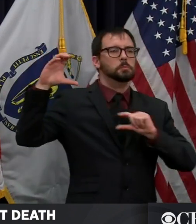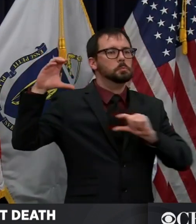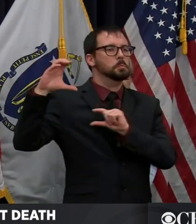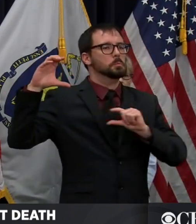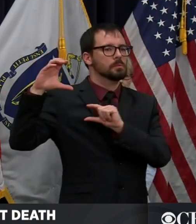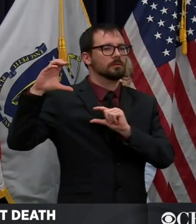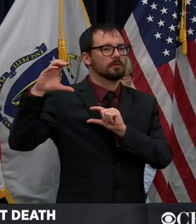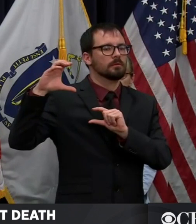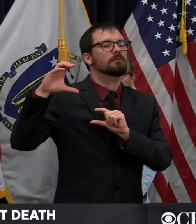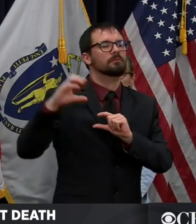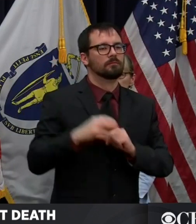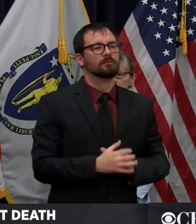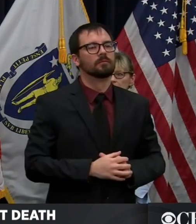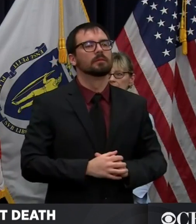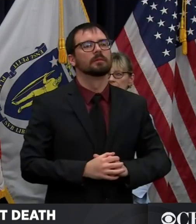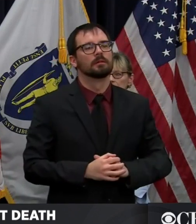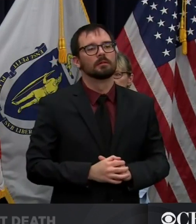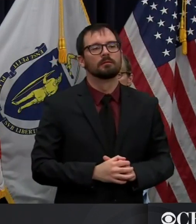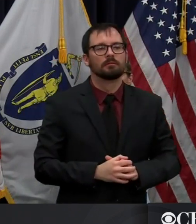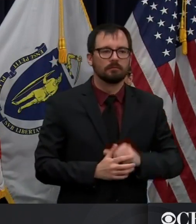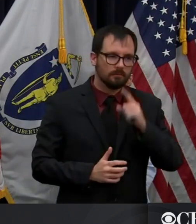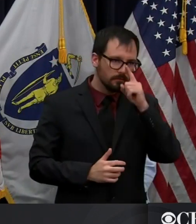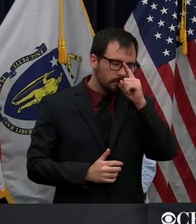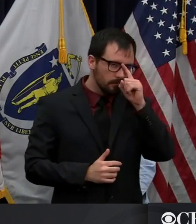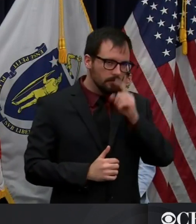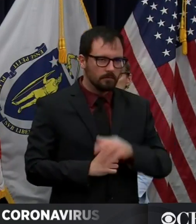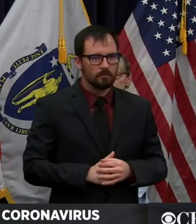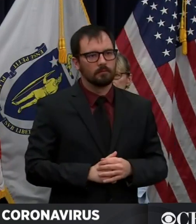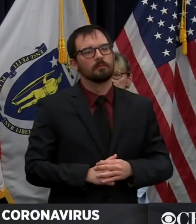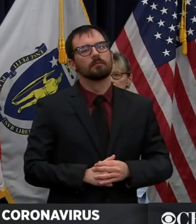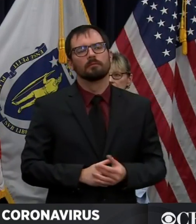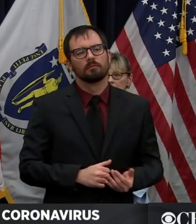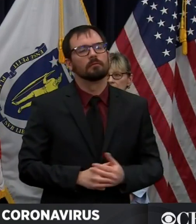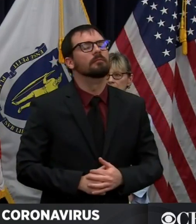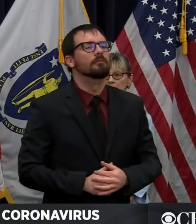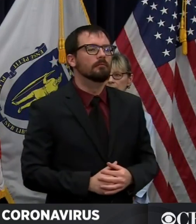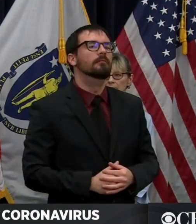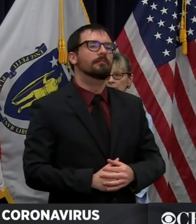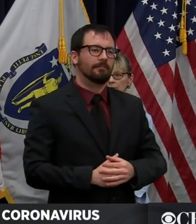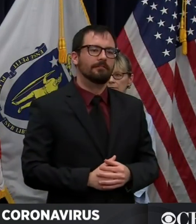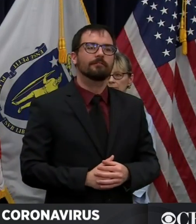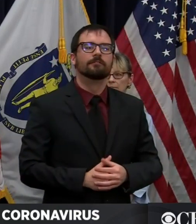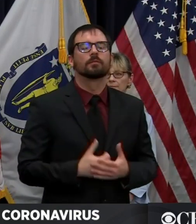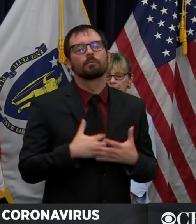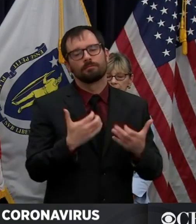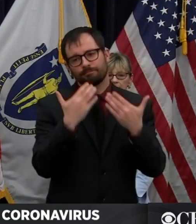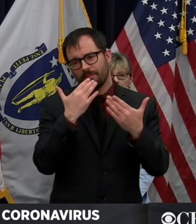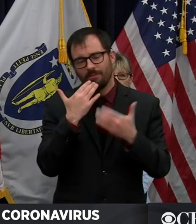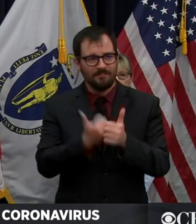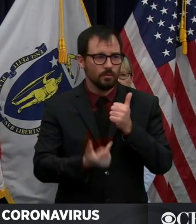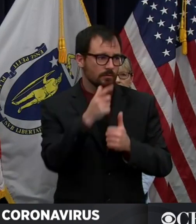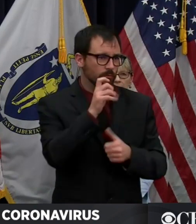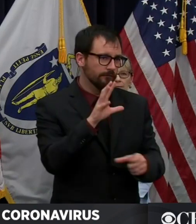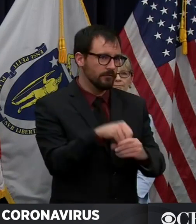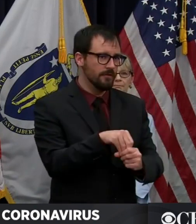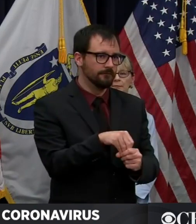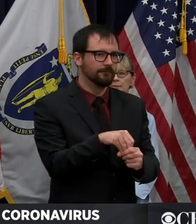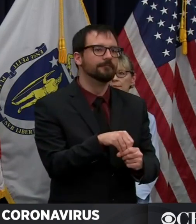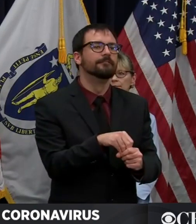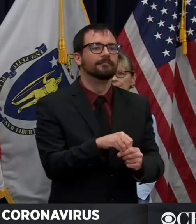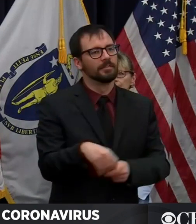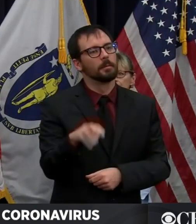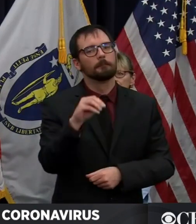I want to thank everyone who's involved in this effort, including our partners Steve Walsh at the Mass Health and Hospital Association,